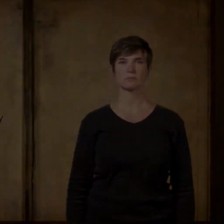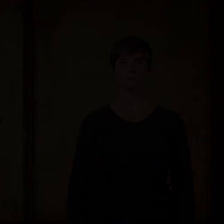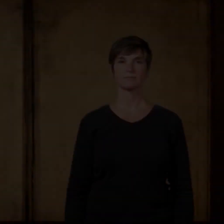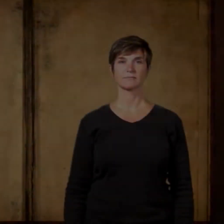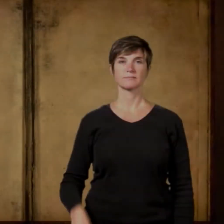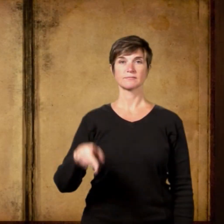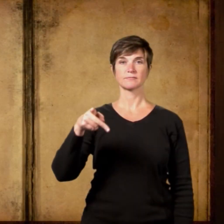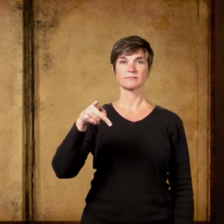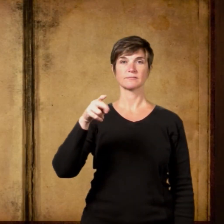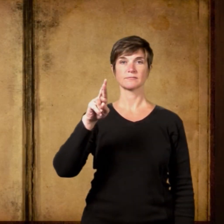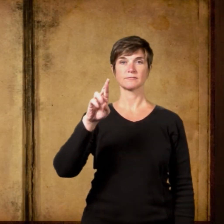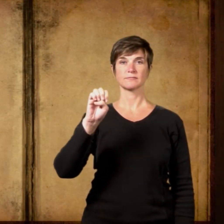Precisely